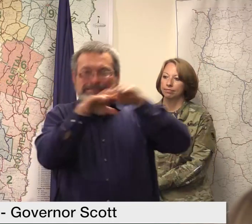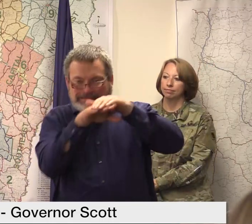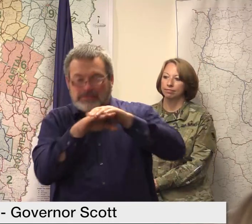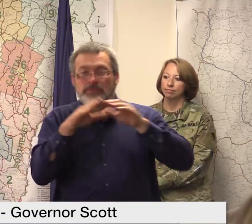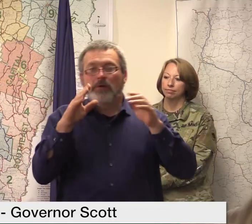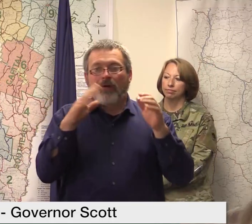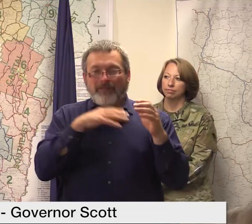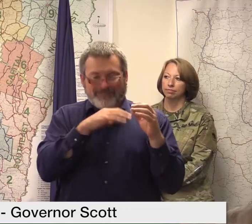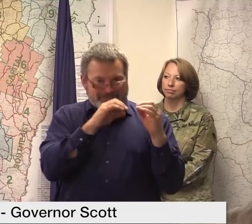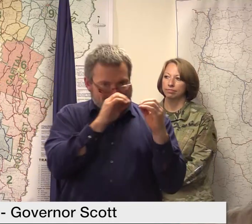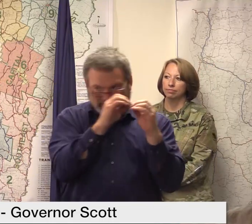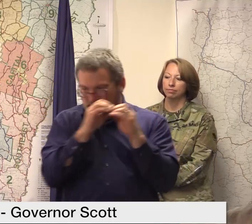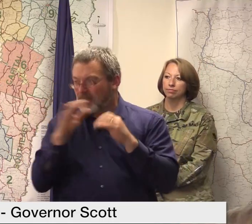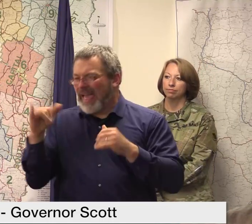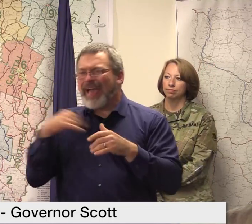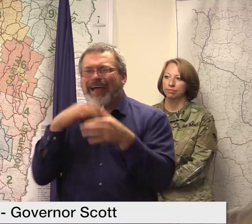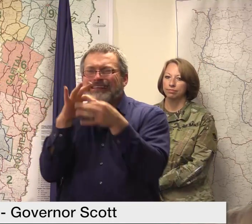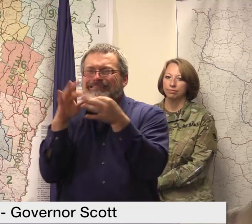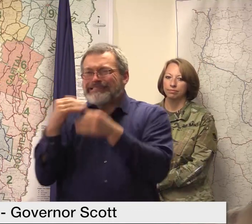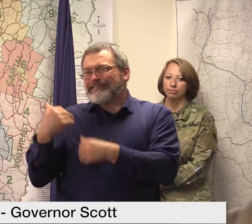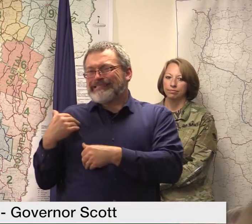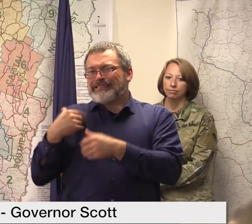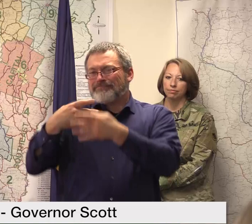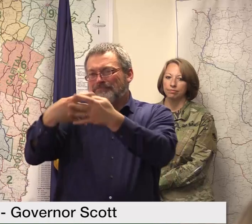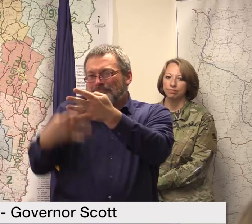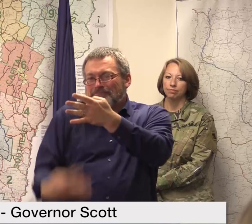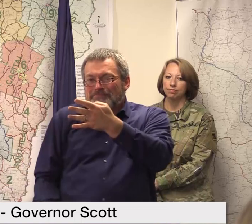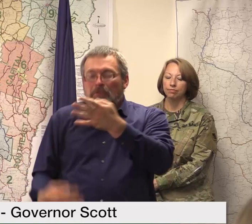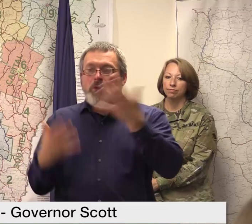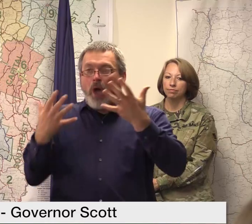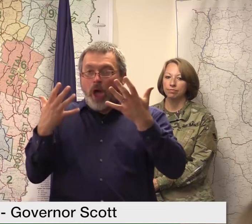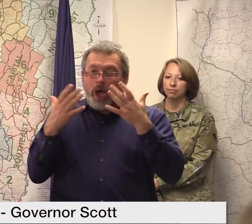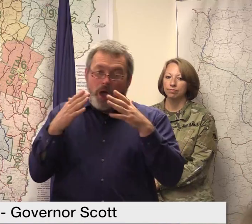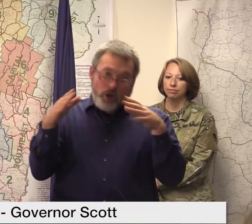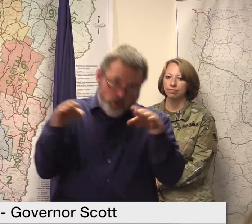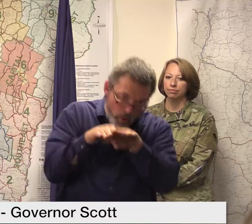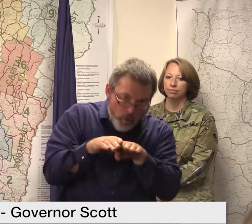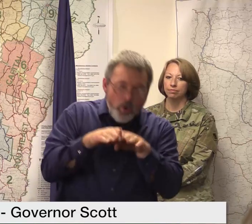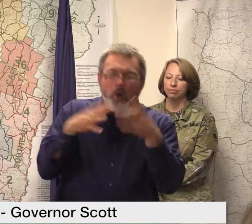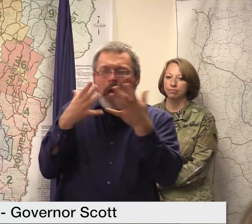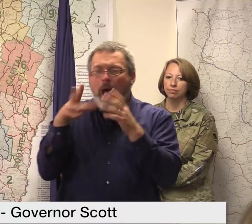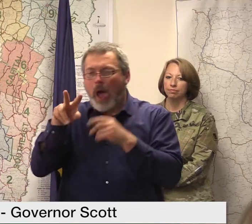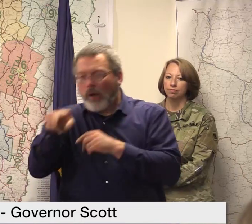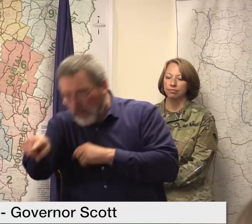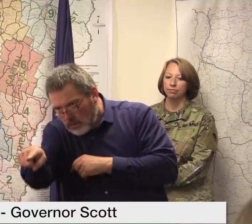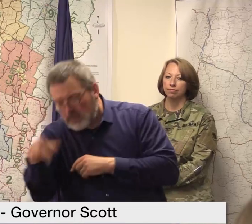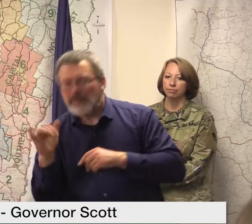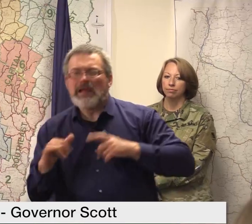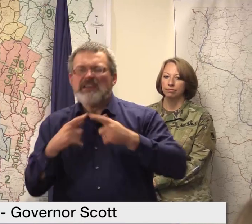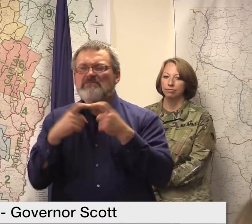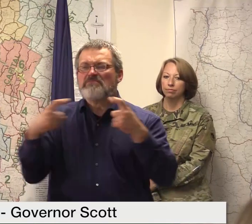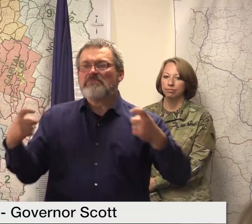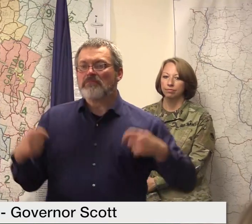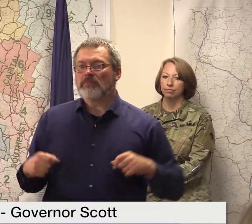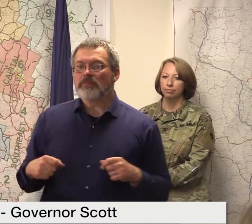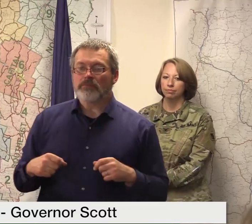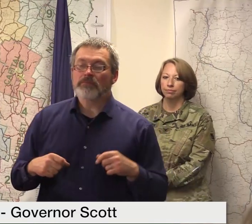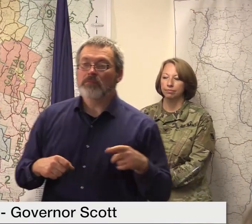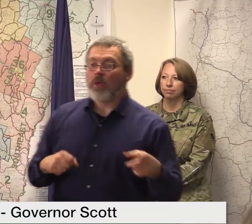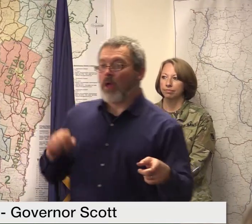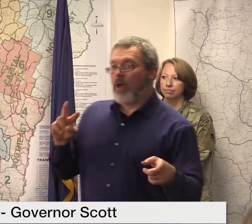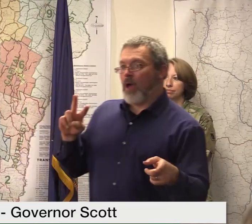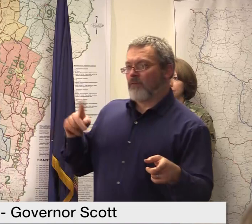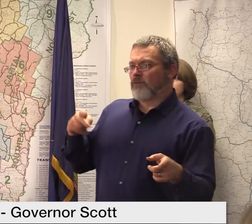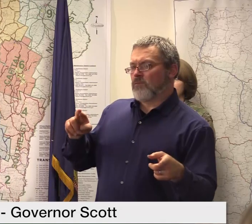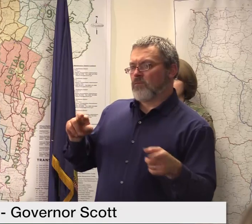listing that have either been closed or partially closed so that doesn't necessarily represent what your estimated damage to the